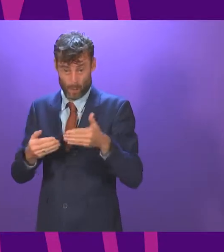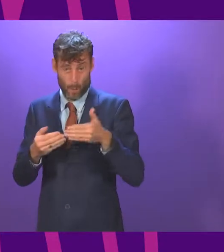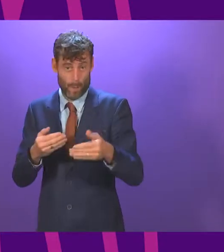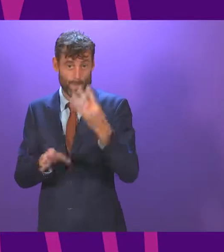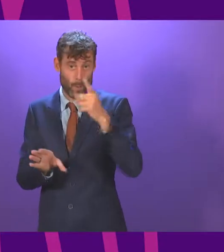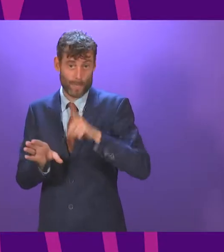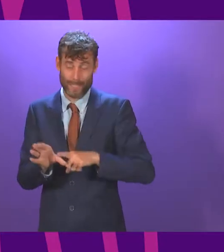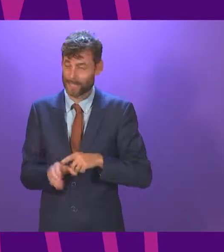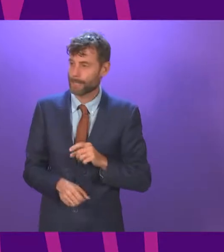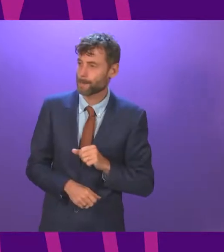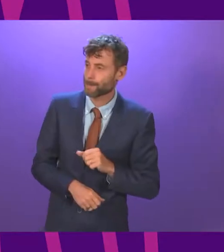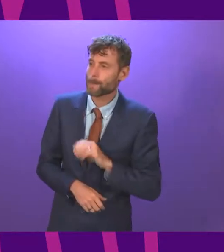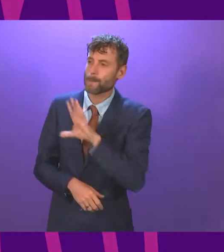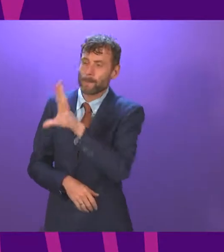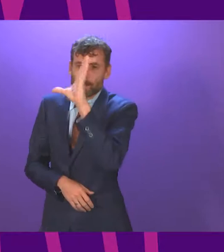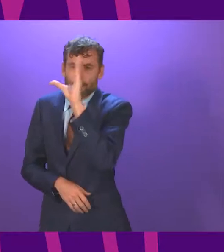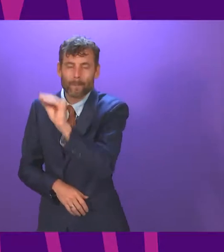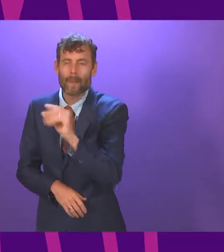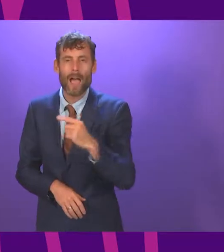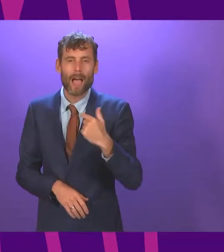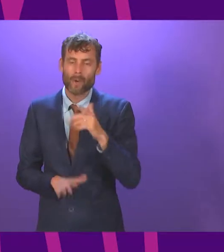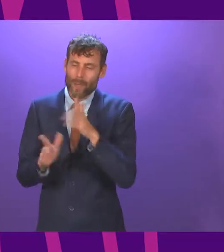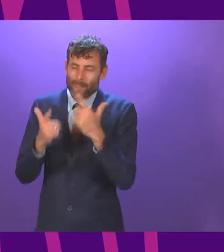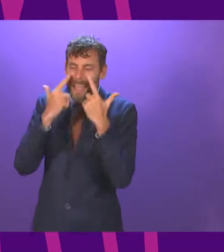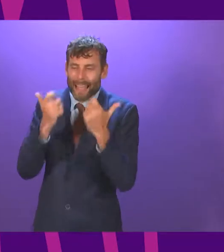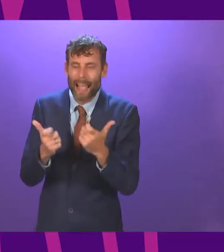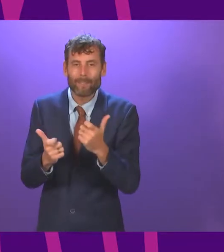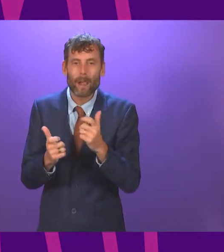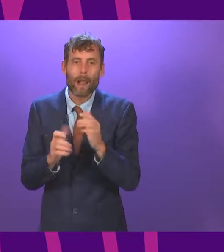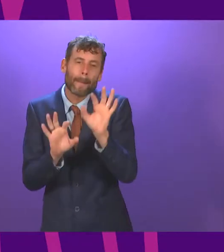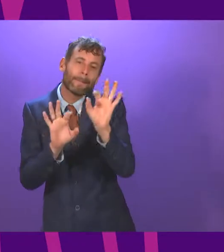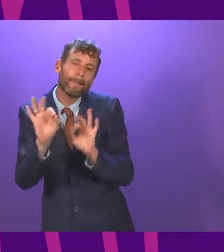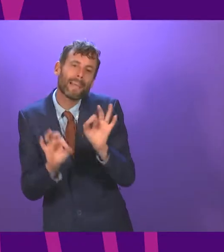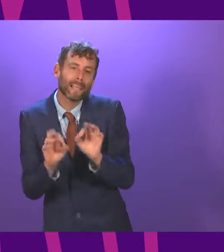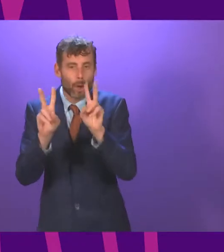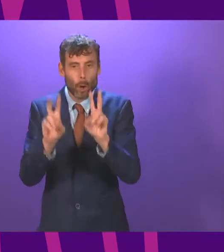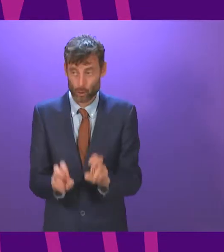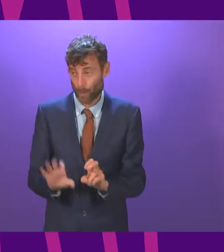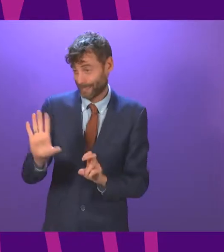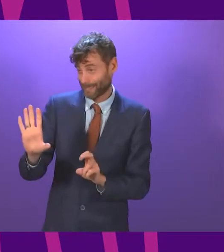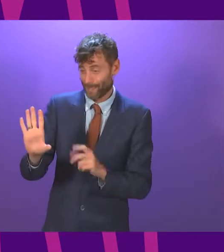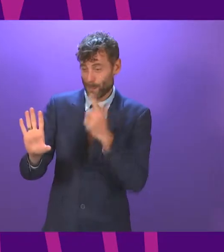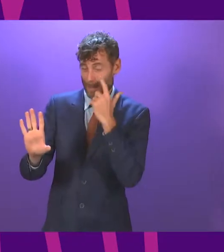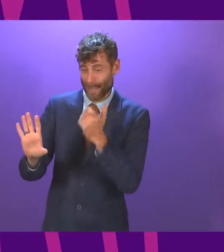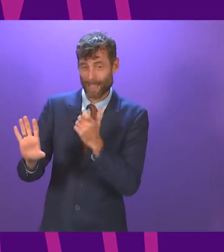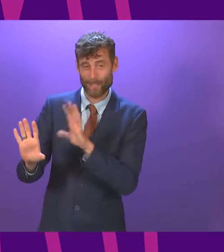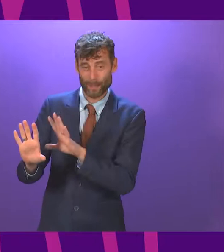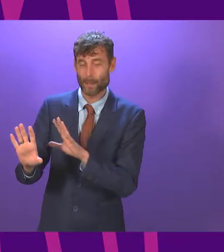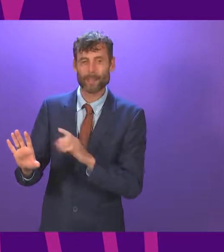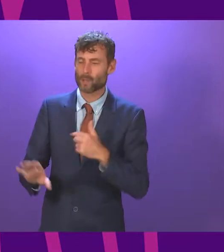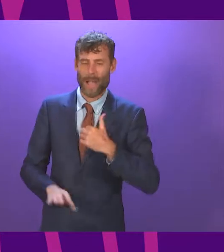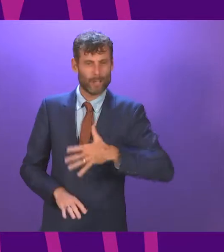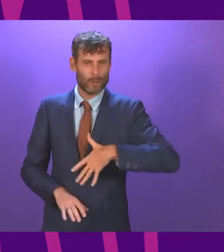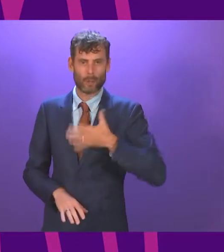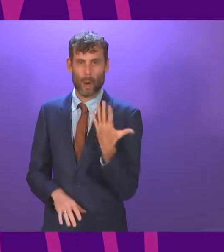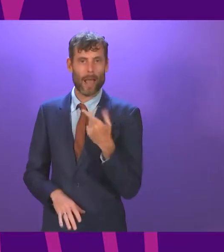I'm not one for cherry-picking things out of context and levelling them at them. It's been done to me in the past. I don't like it when it's